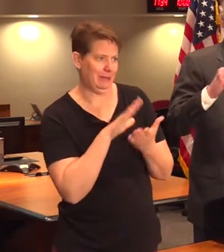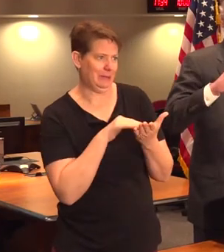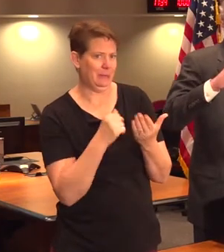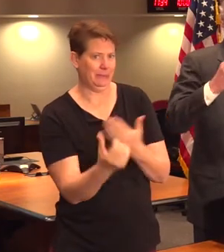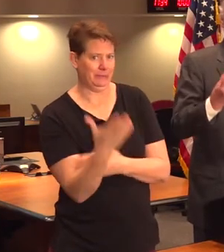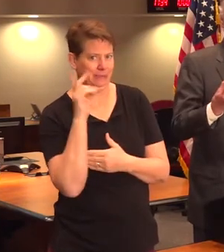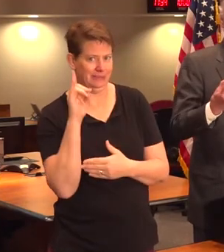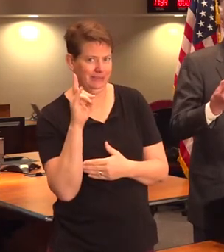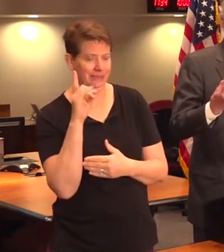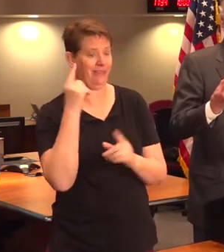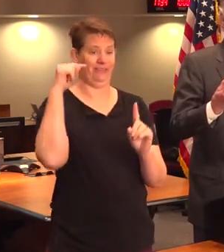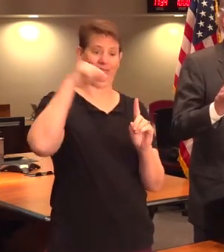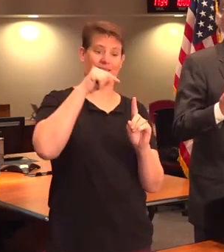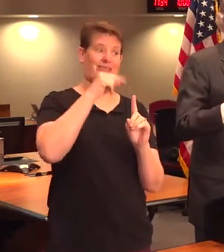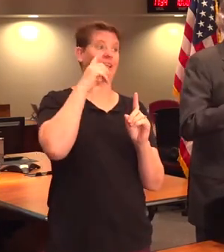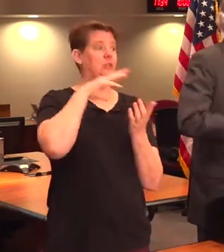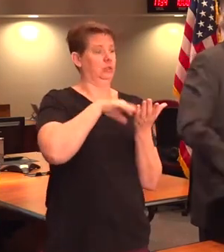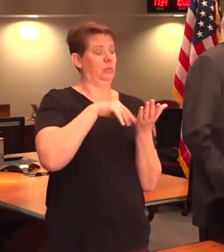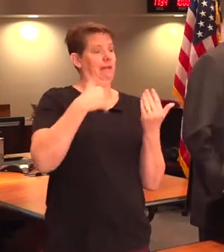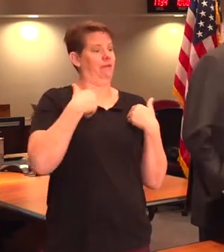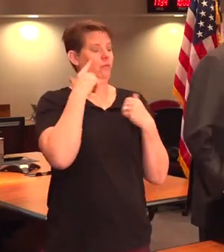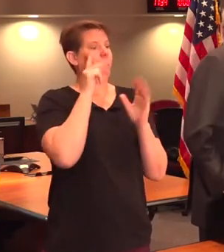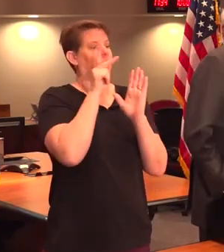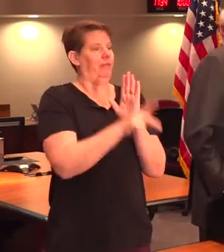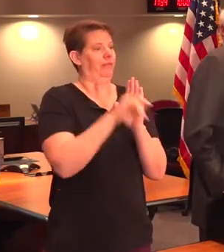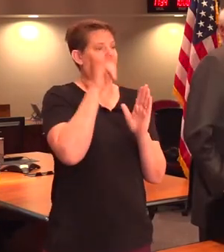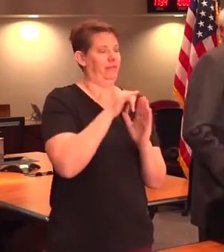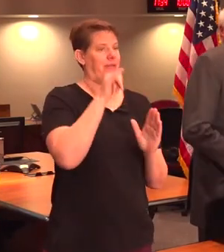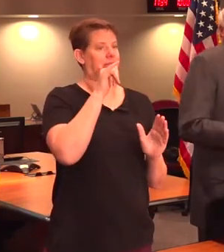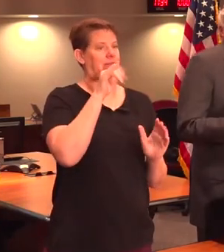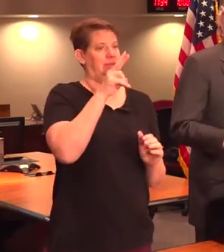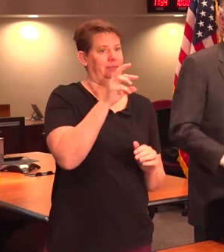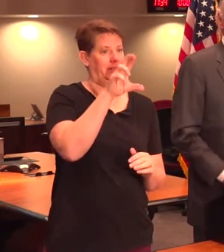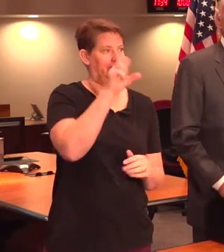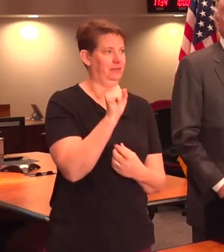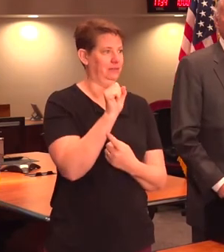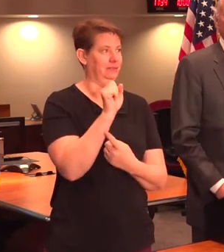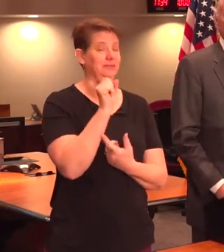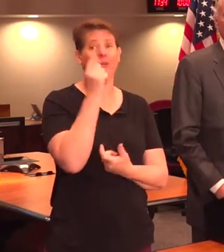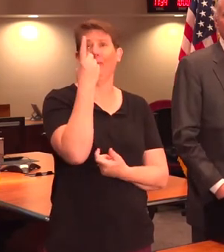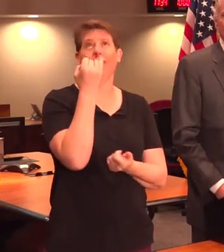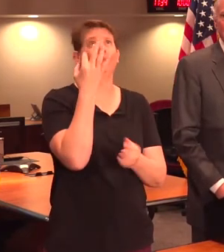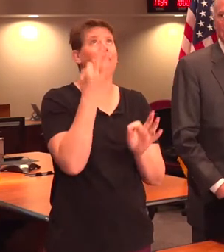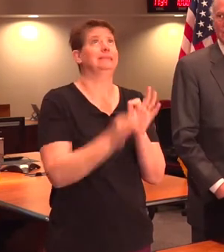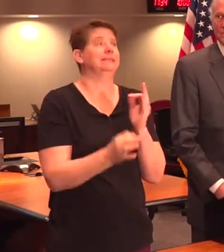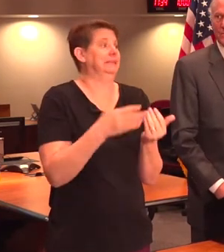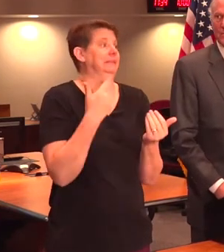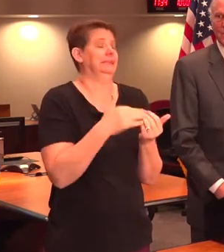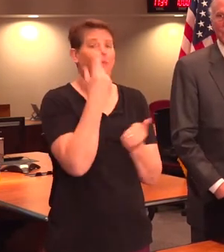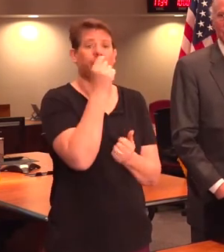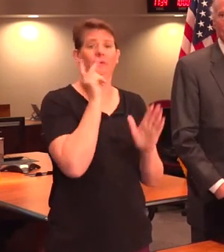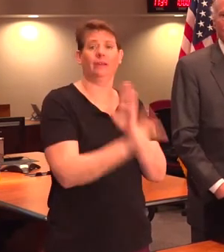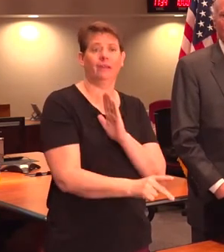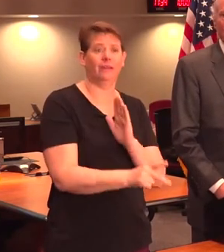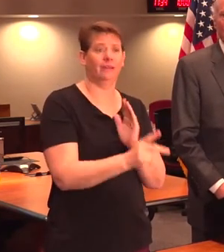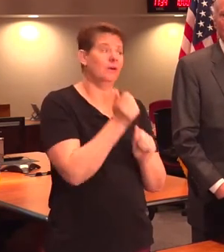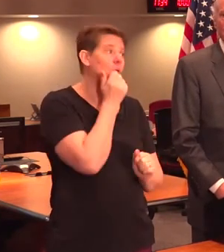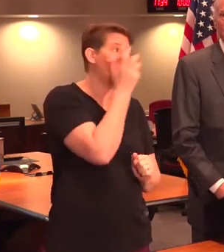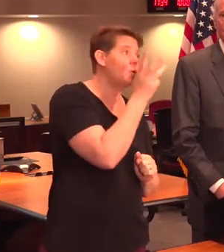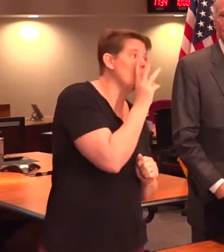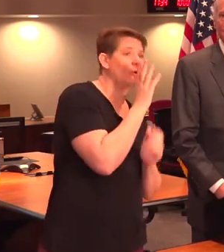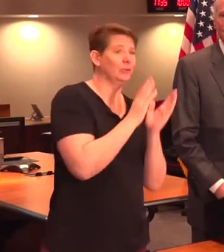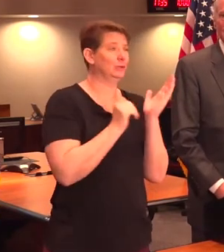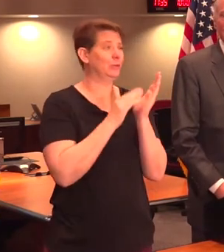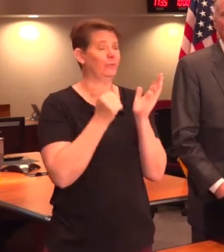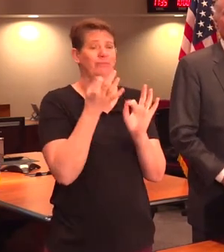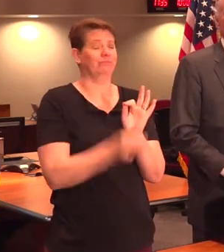kill the membrane on this virus. It might be the easiest virus in the world to kill with just warm water